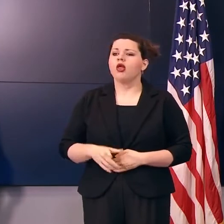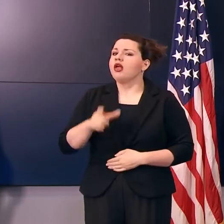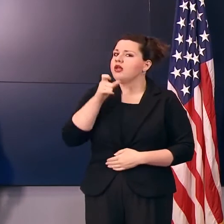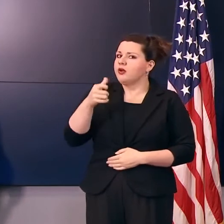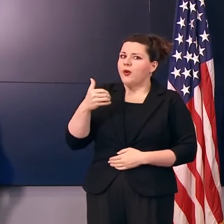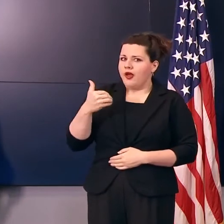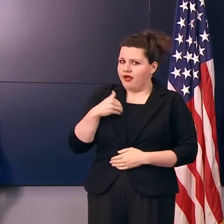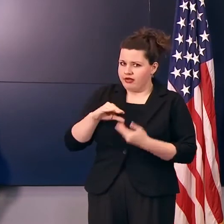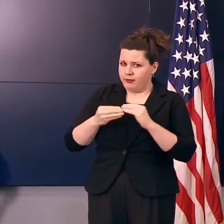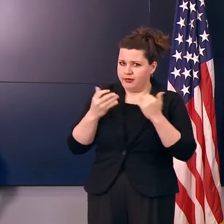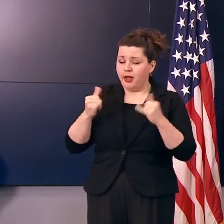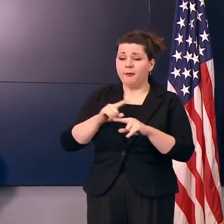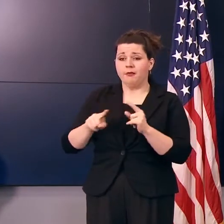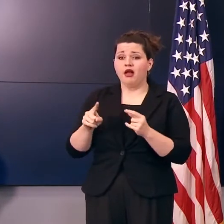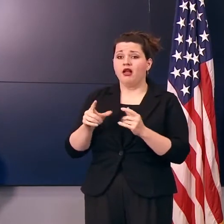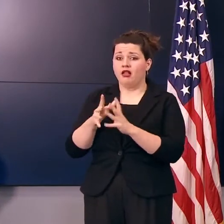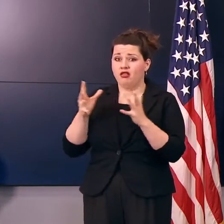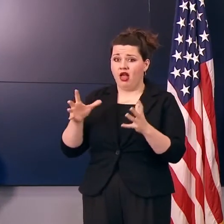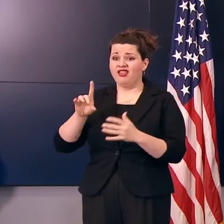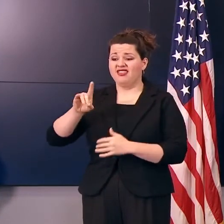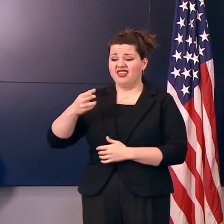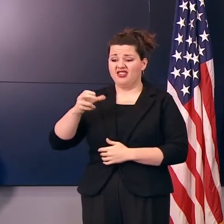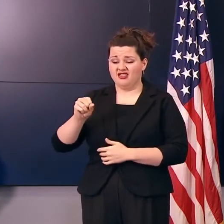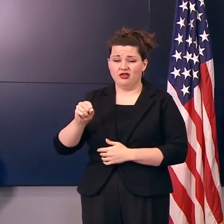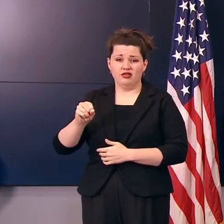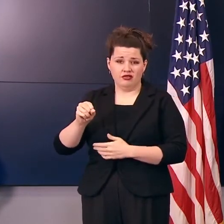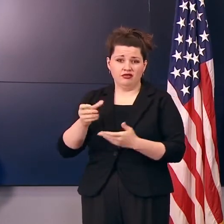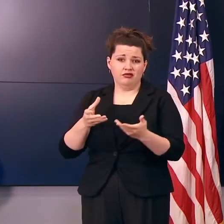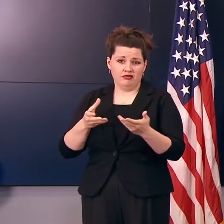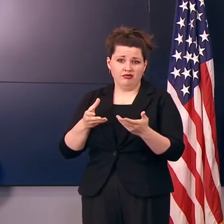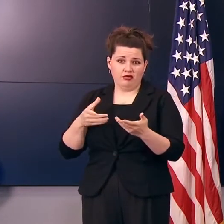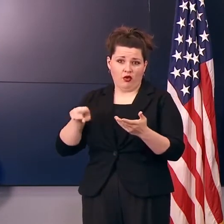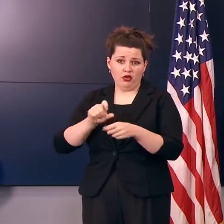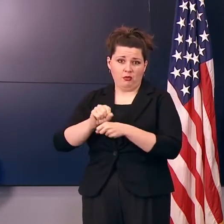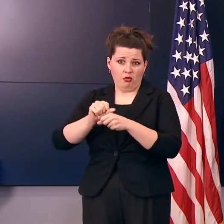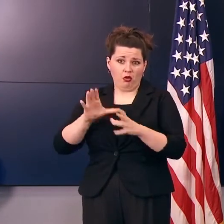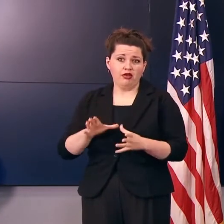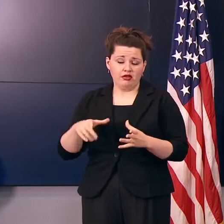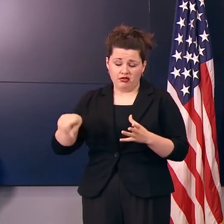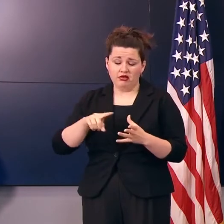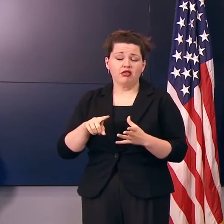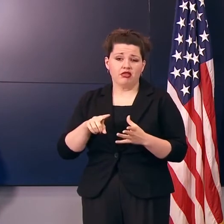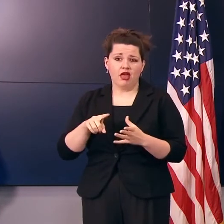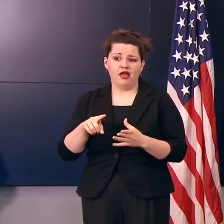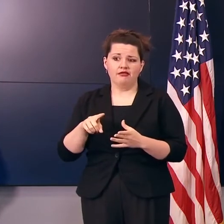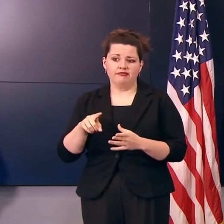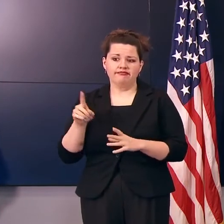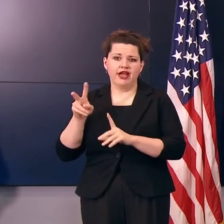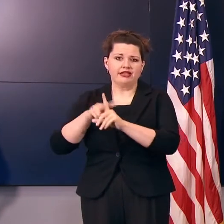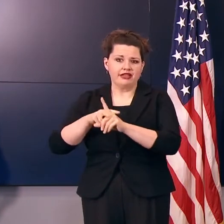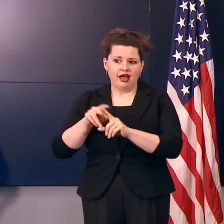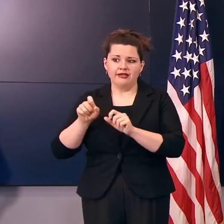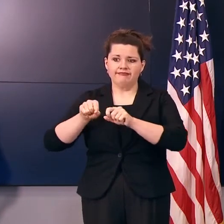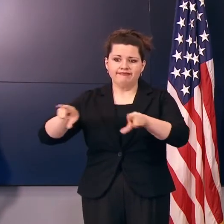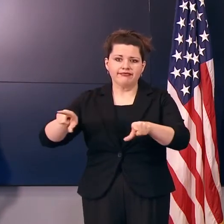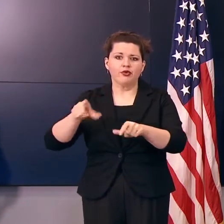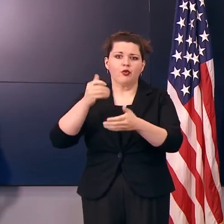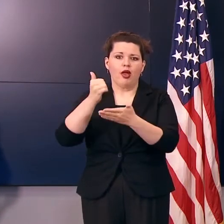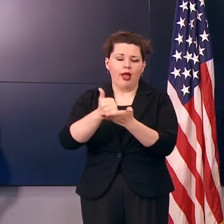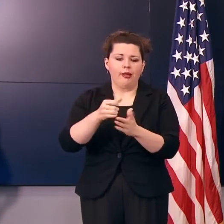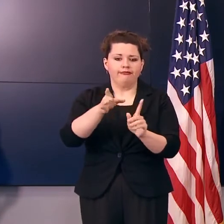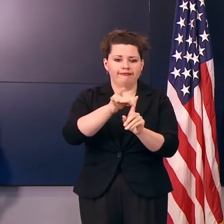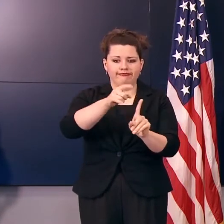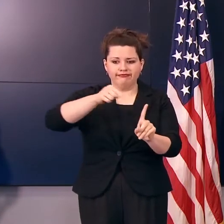of DHS, Department of Human Services employees, have been reassigned to help with some of the contact tracing and some of the